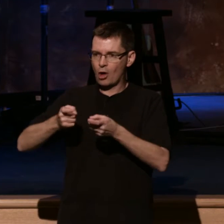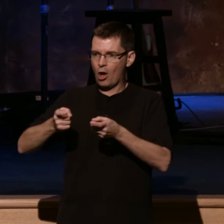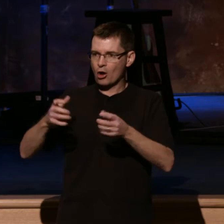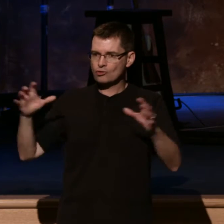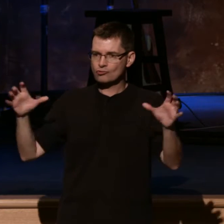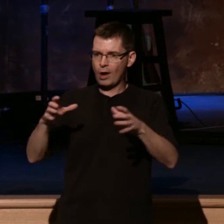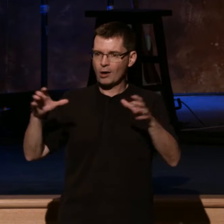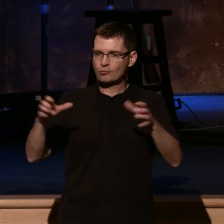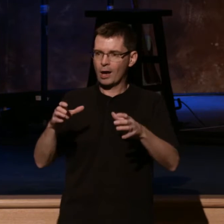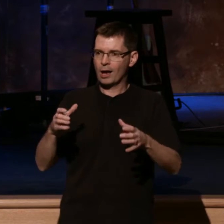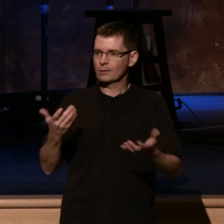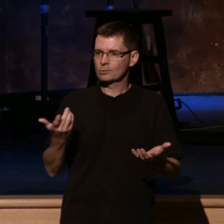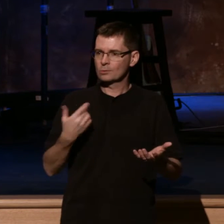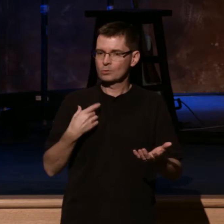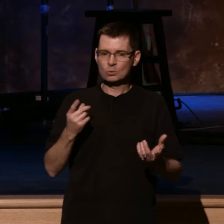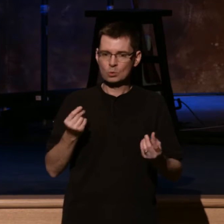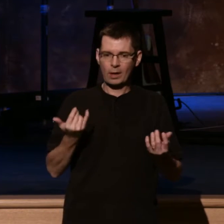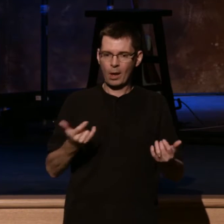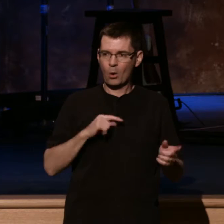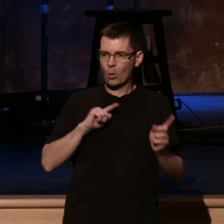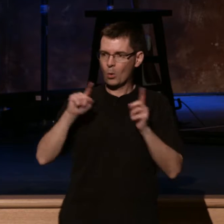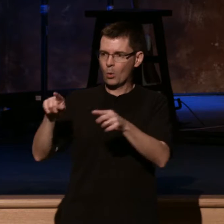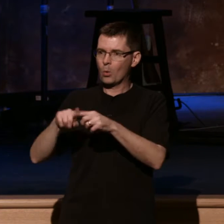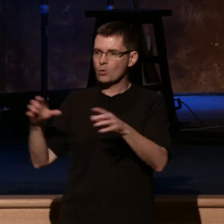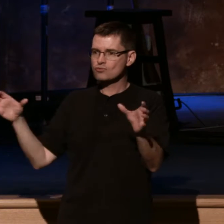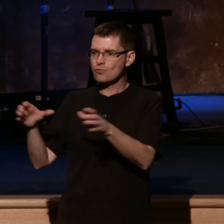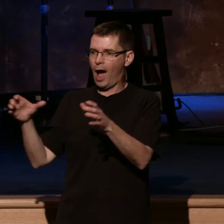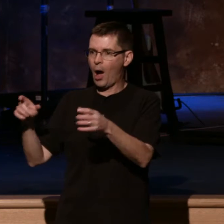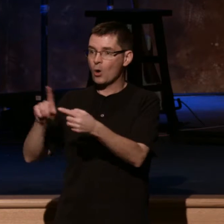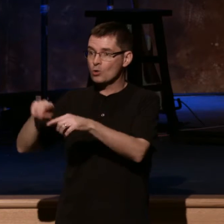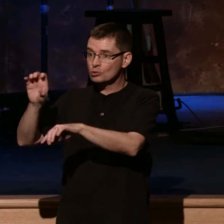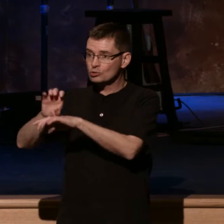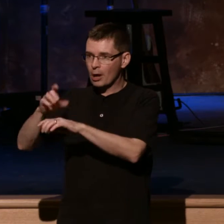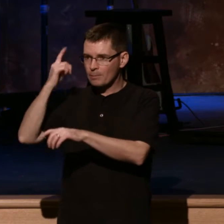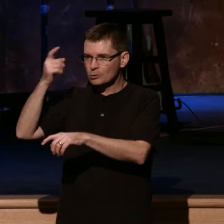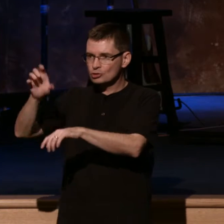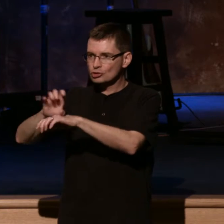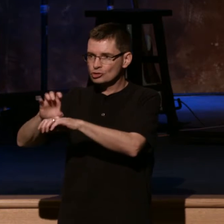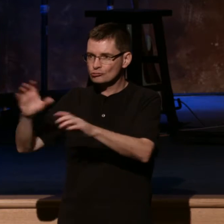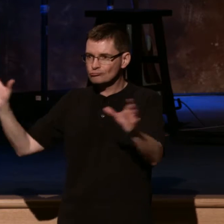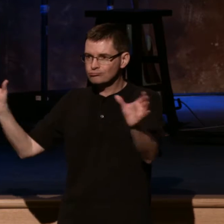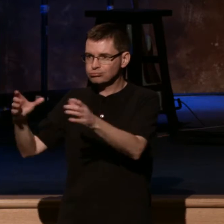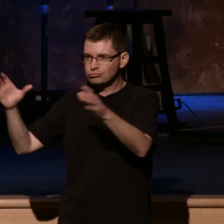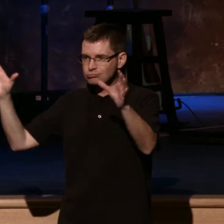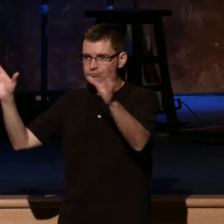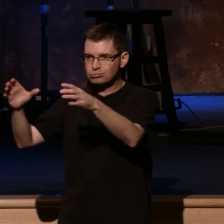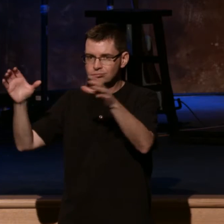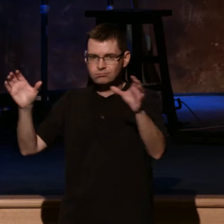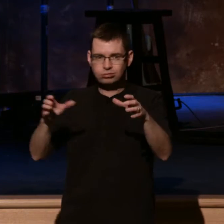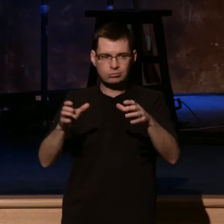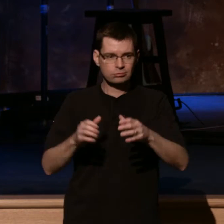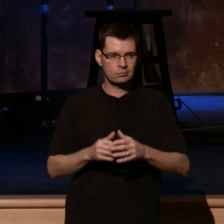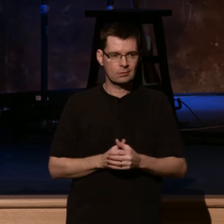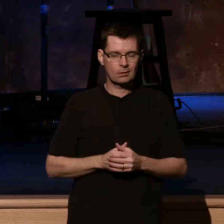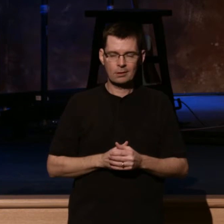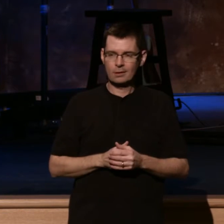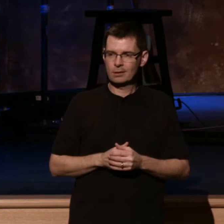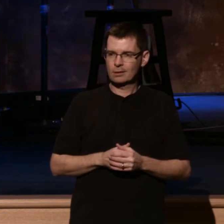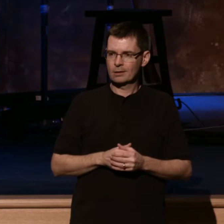and so we go where the crowds are. You know, that's where the churches are gathering and having revival. And he says, well, what does that mean? He said, well,